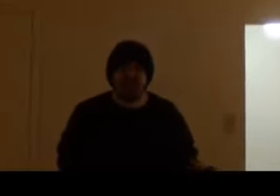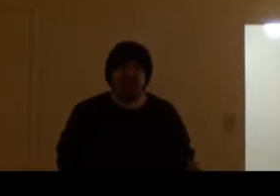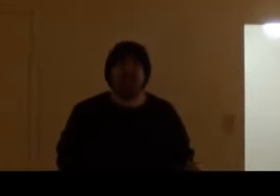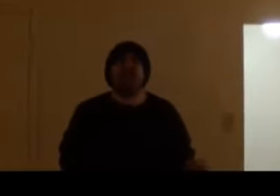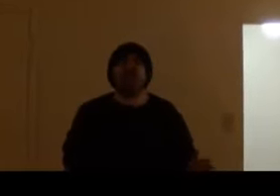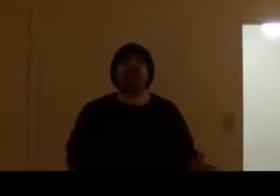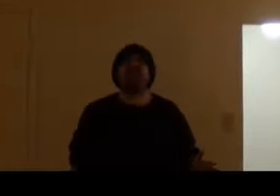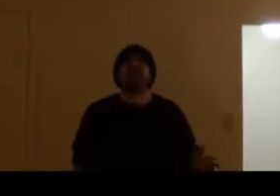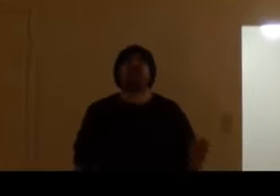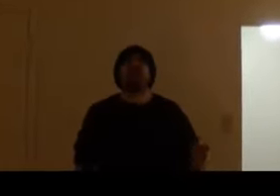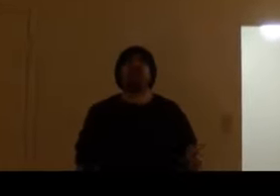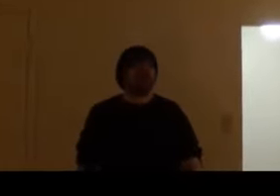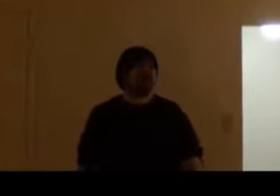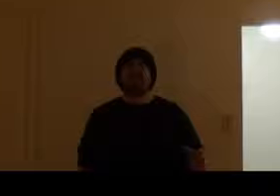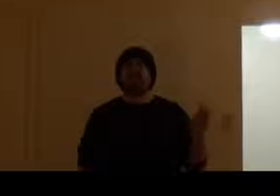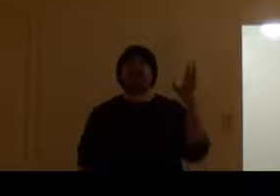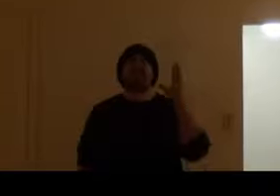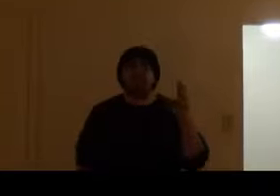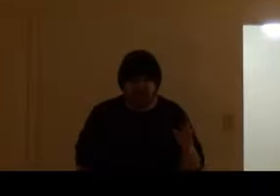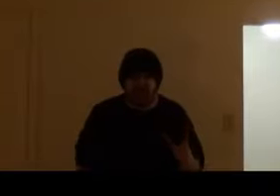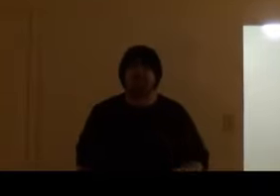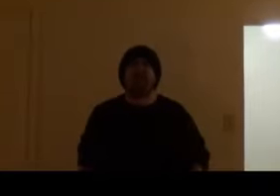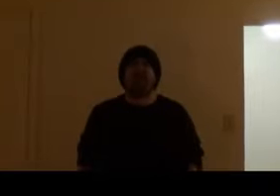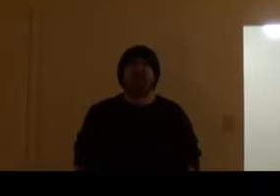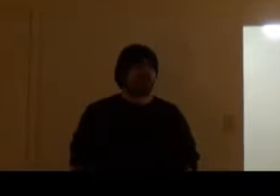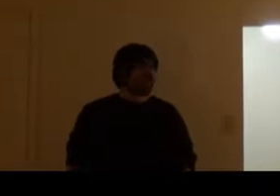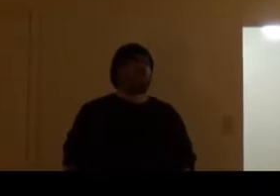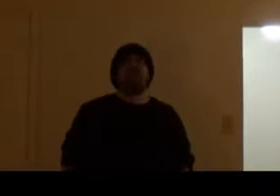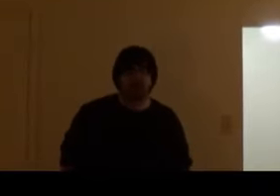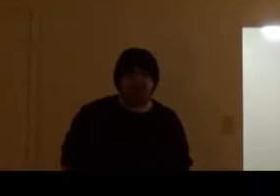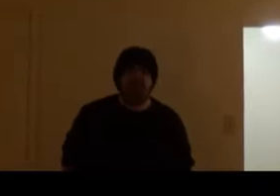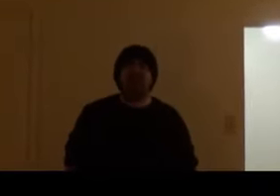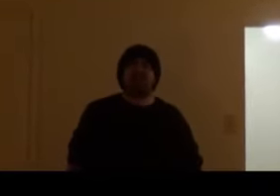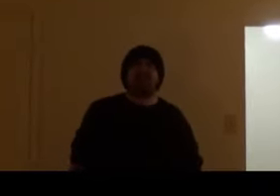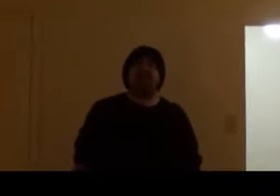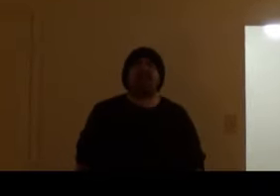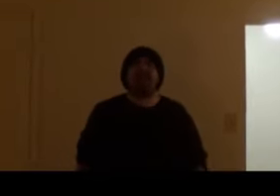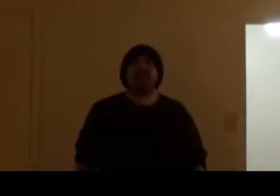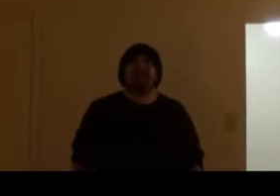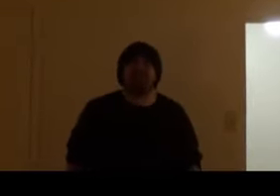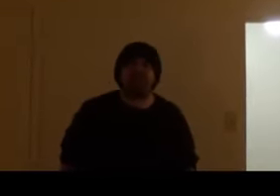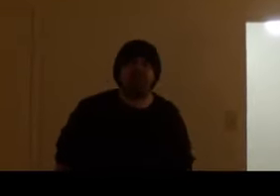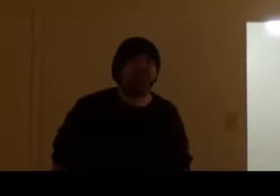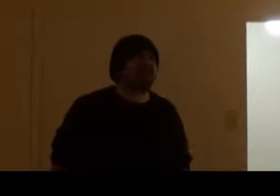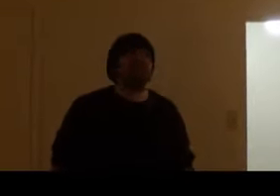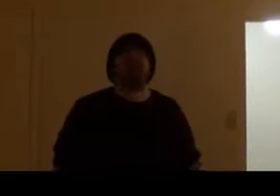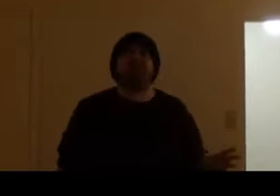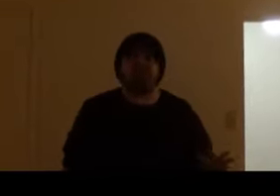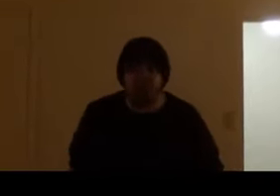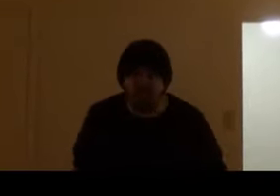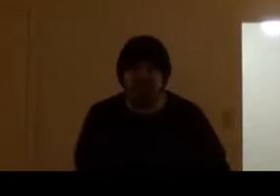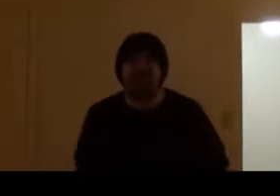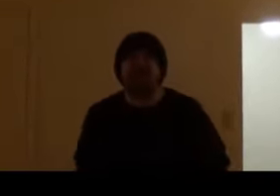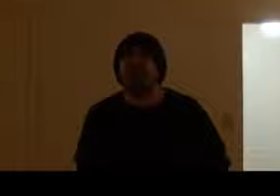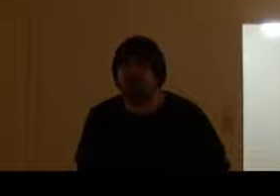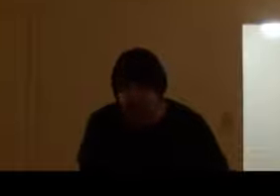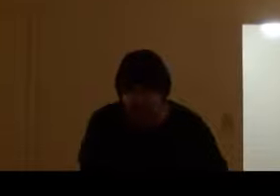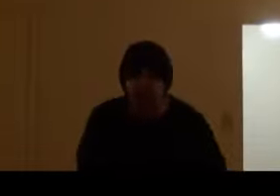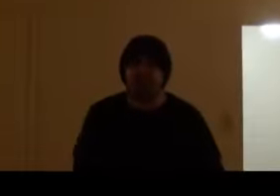Sickening. All this for a guy that can't wrestle. For fuck's sakes, man. This company is stupid. This time.